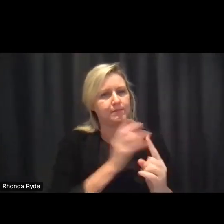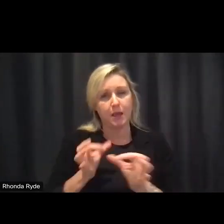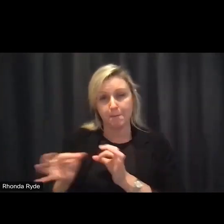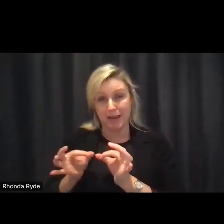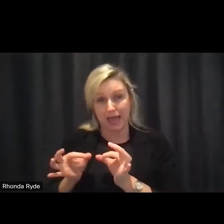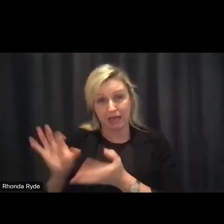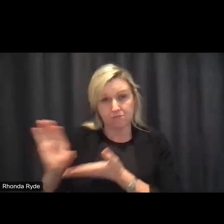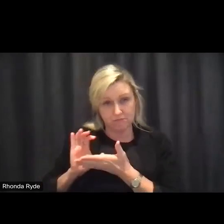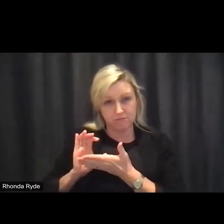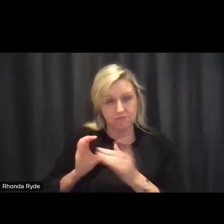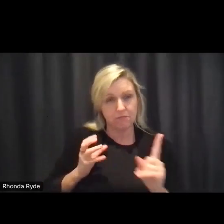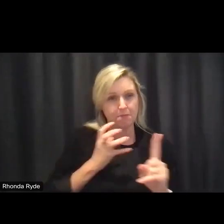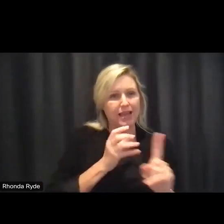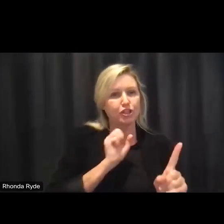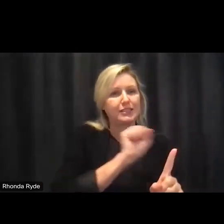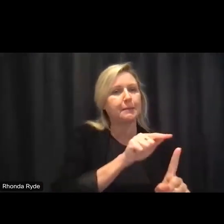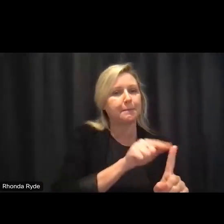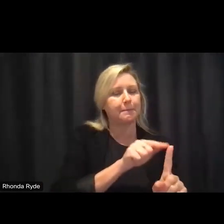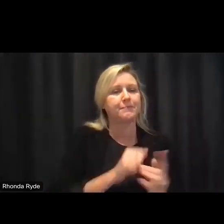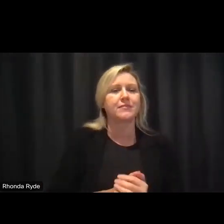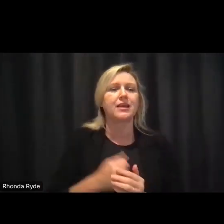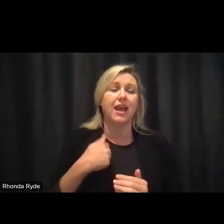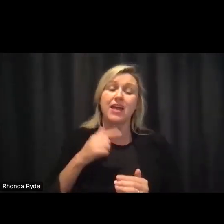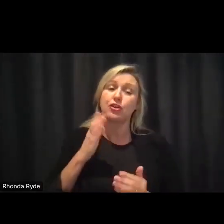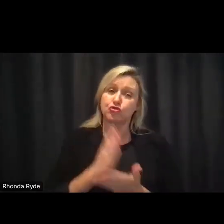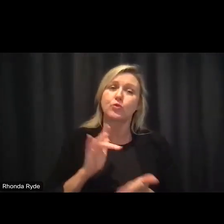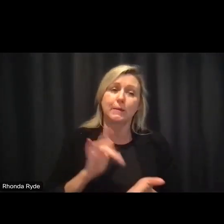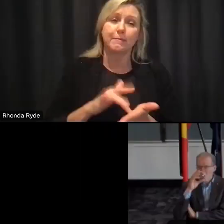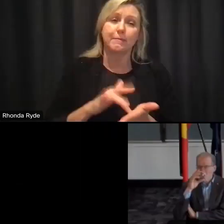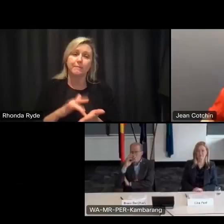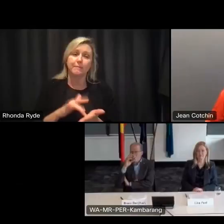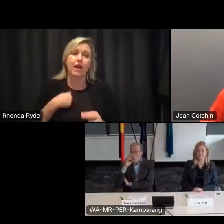on on the planning process because i think that's really central to our work thank you